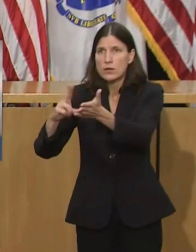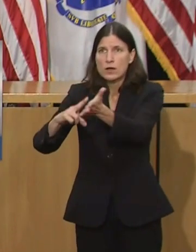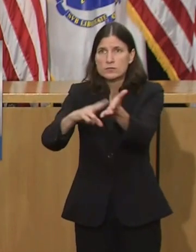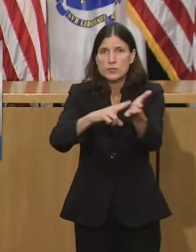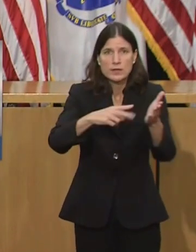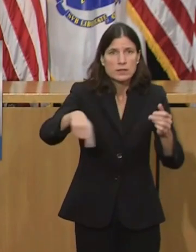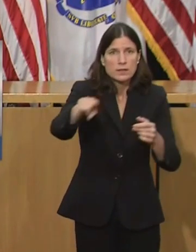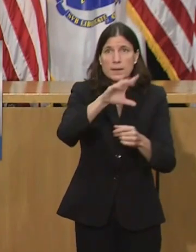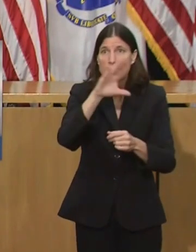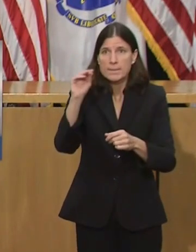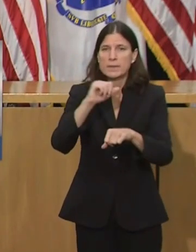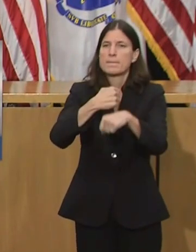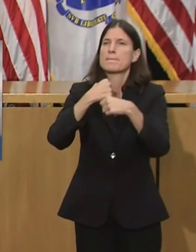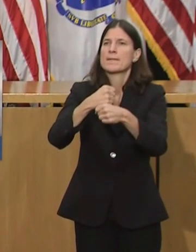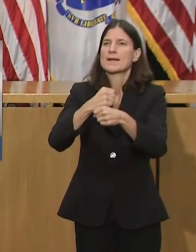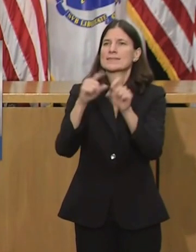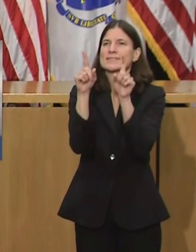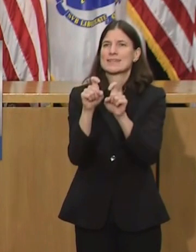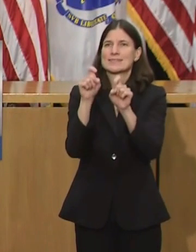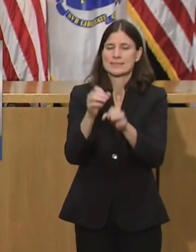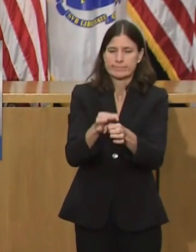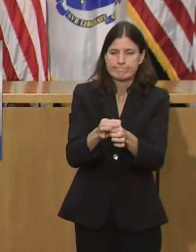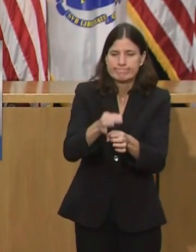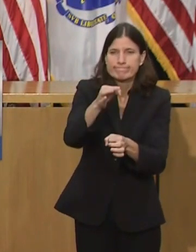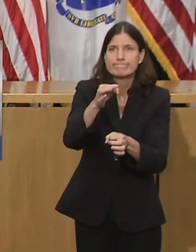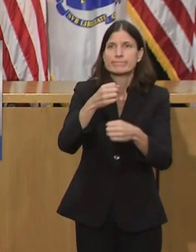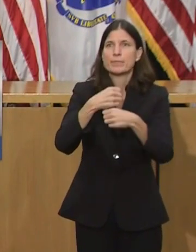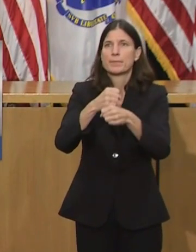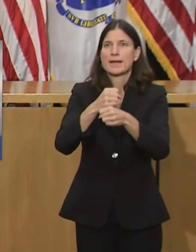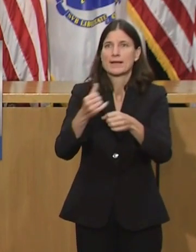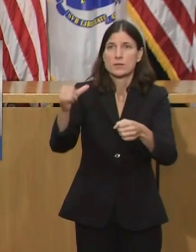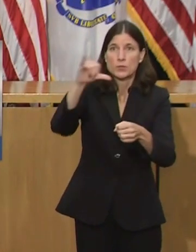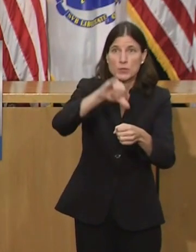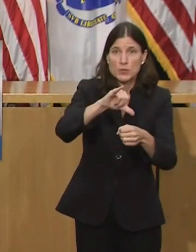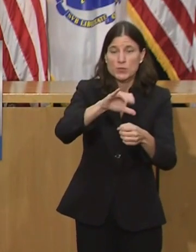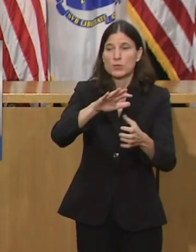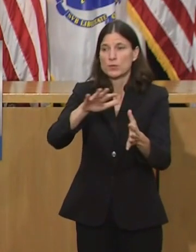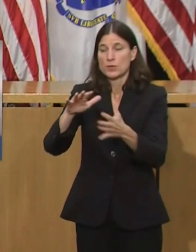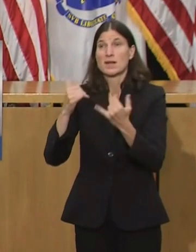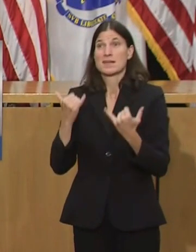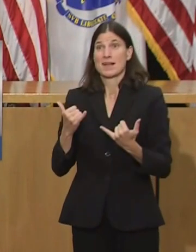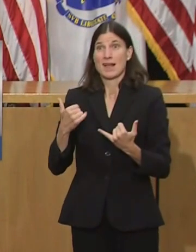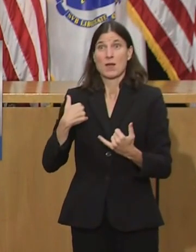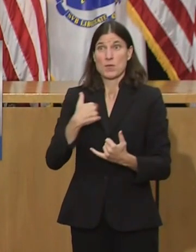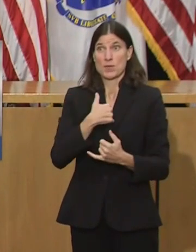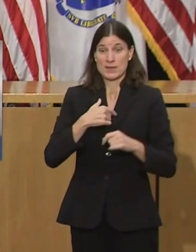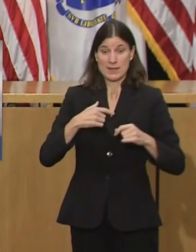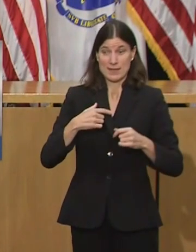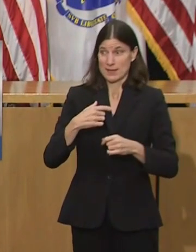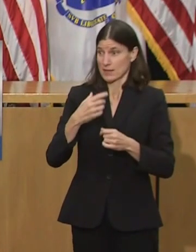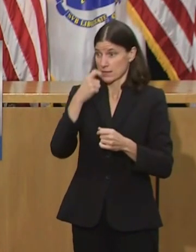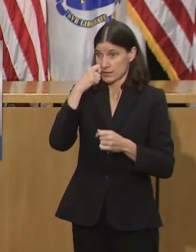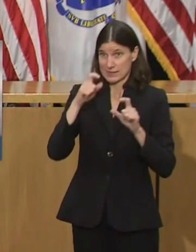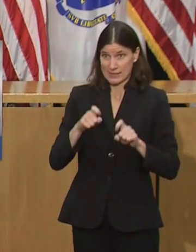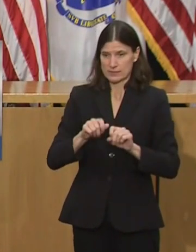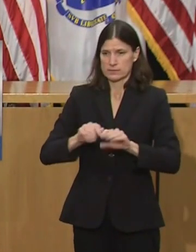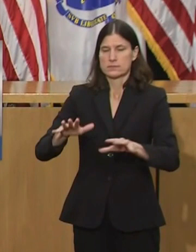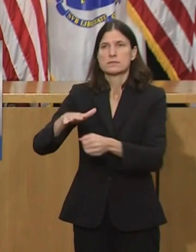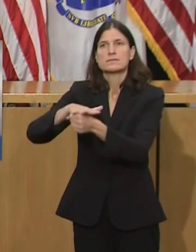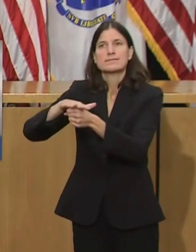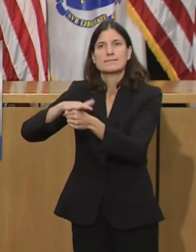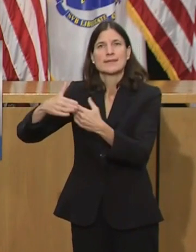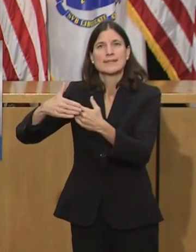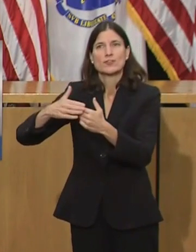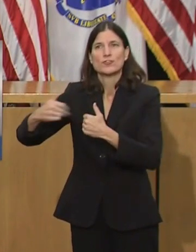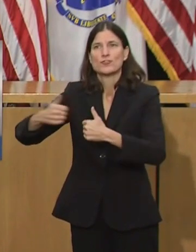as additional support. School officials should always consult with their local public health authorities to determine if